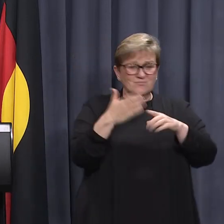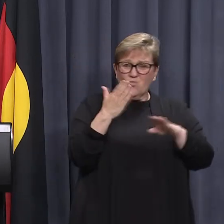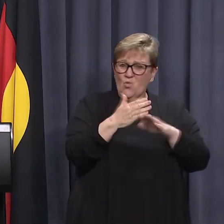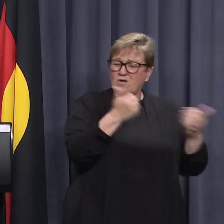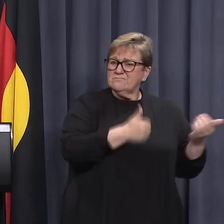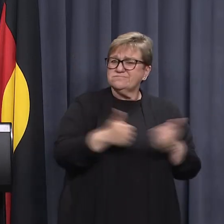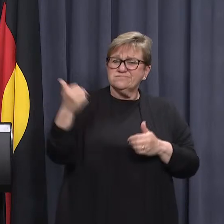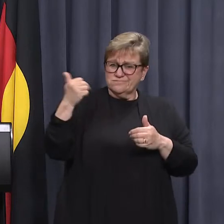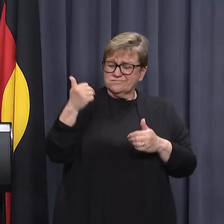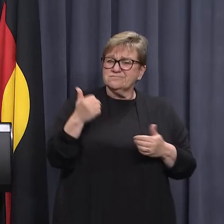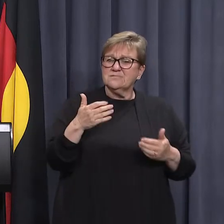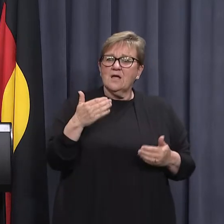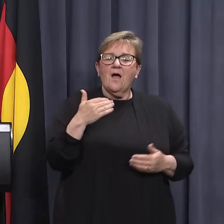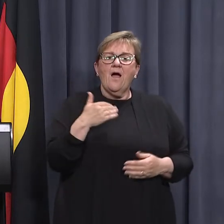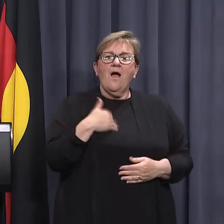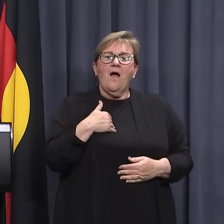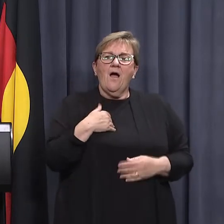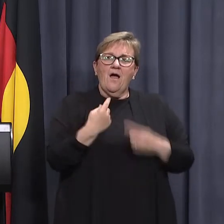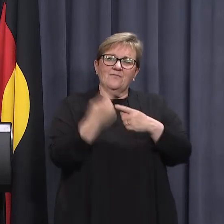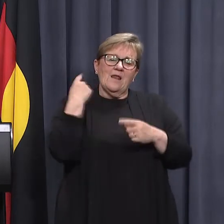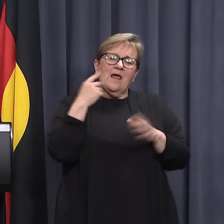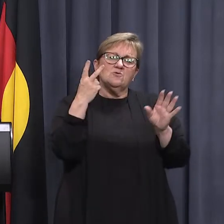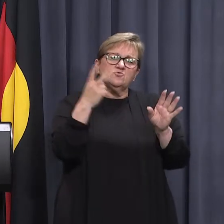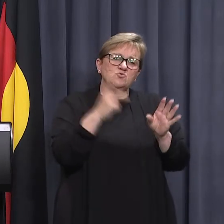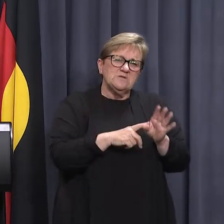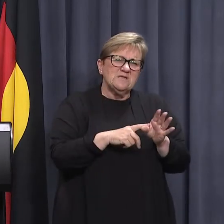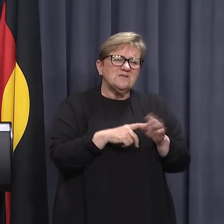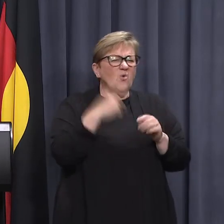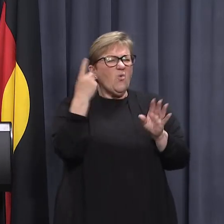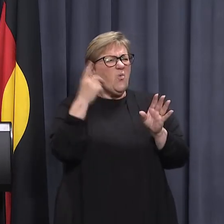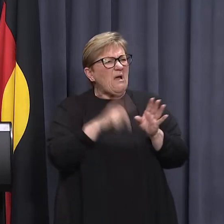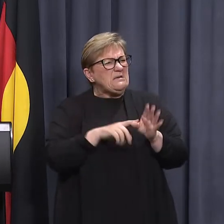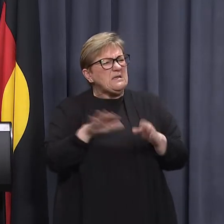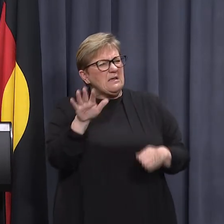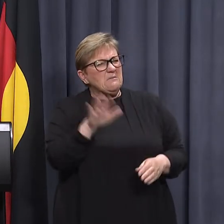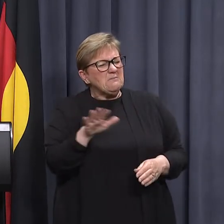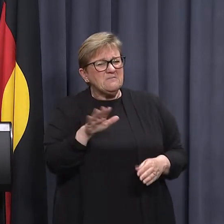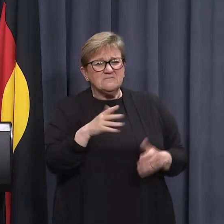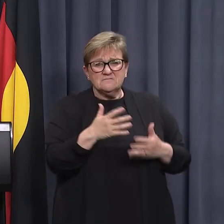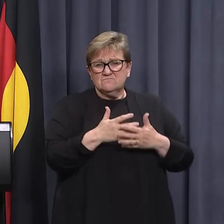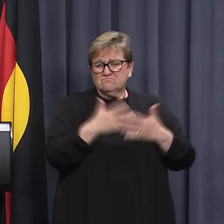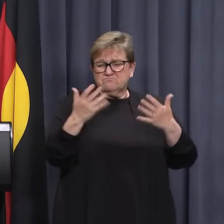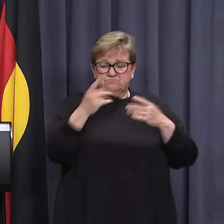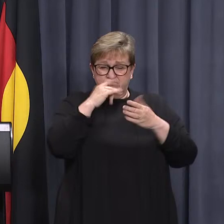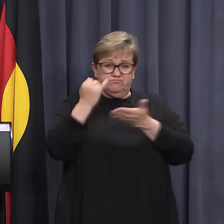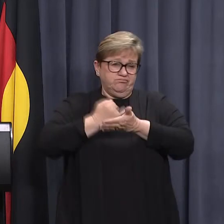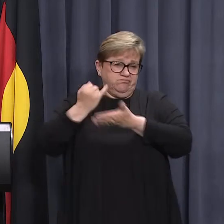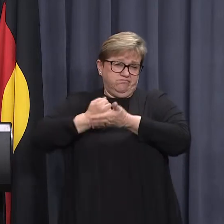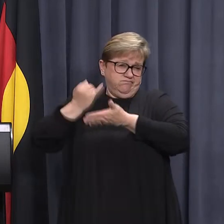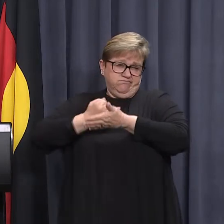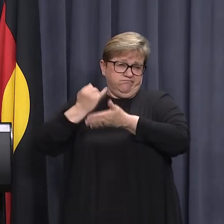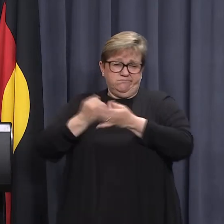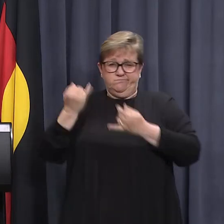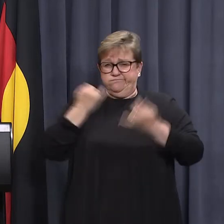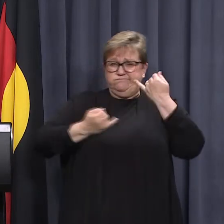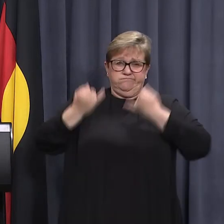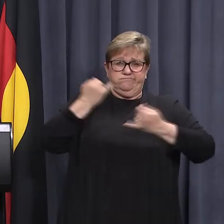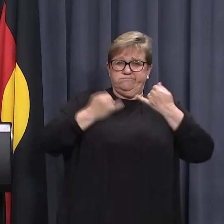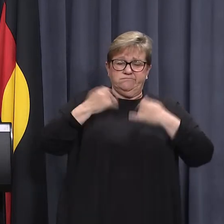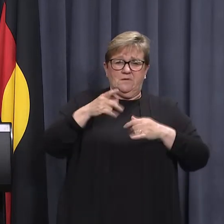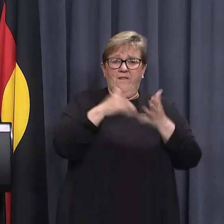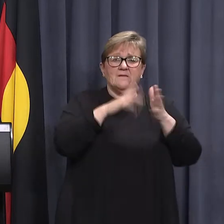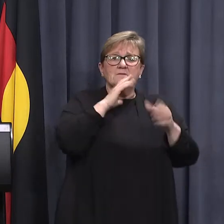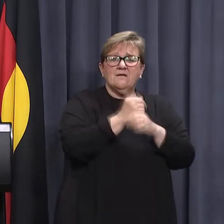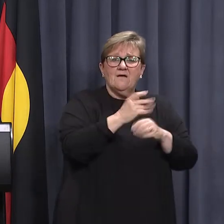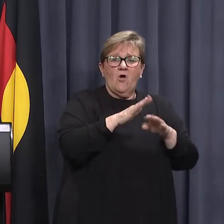They have worked. Now, over the course of the last two years, or last year or so, I suppose, has been huge criticism directed at the